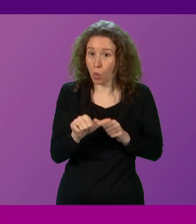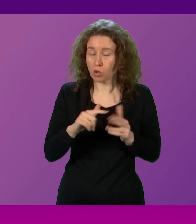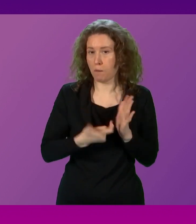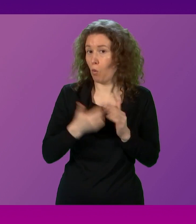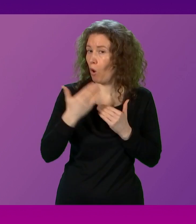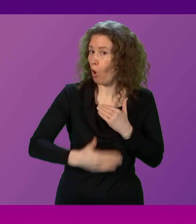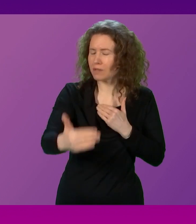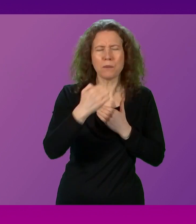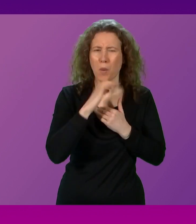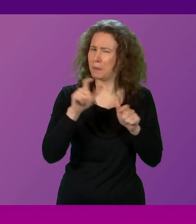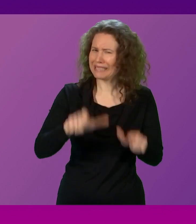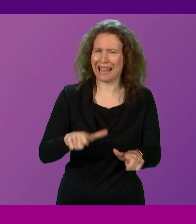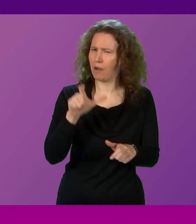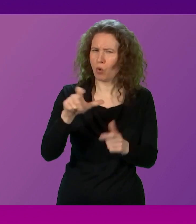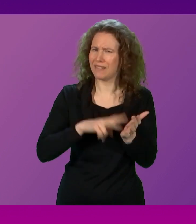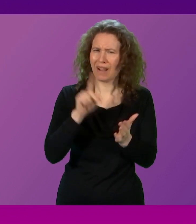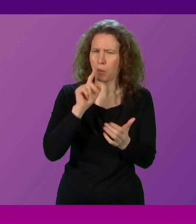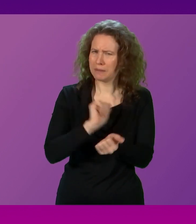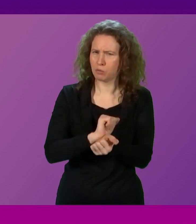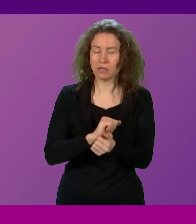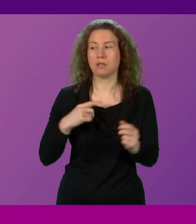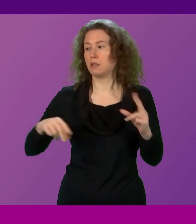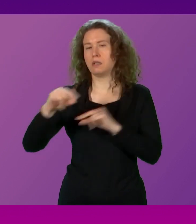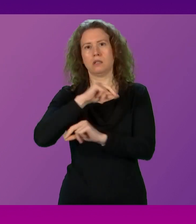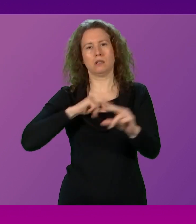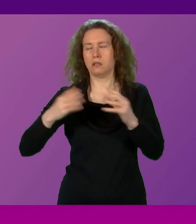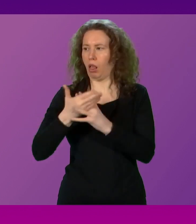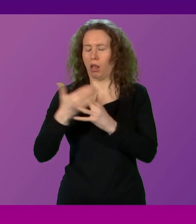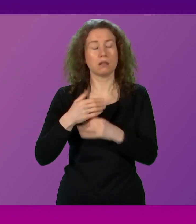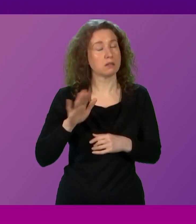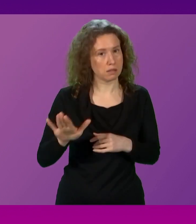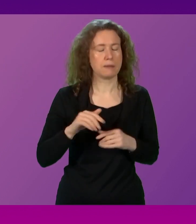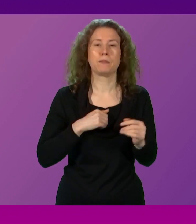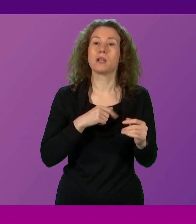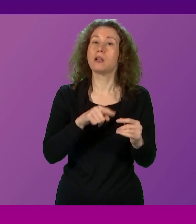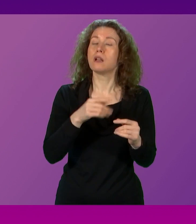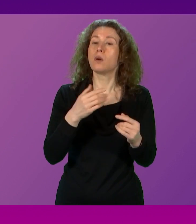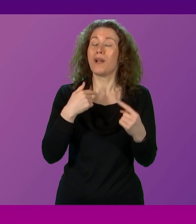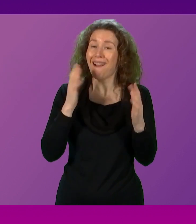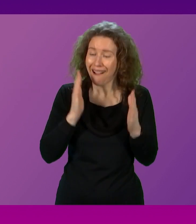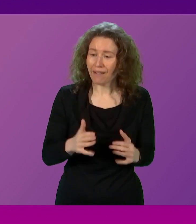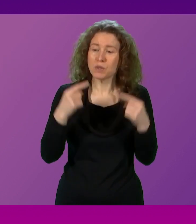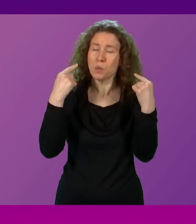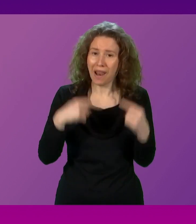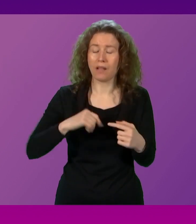or long-term. There is an importance of allowing the Scottish Prison Service operationally to give